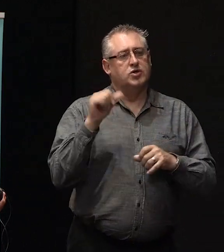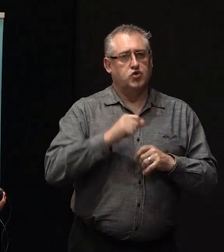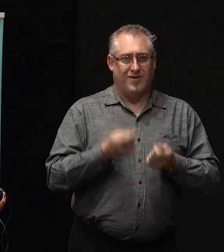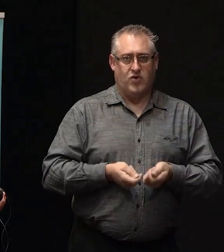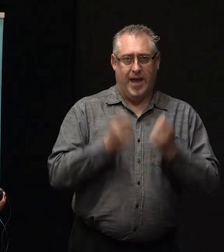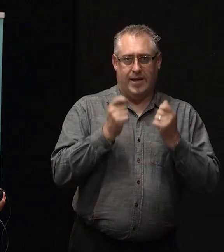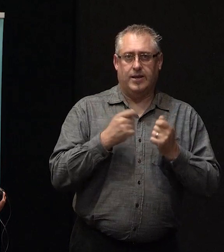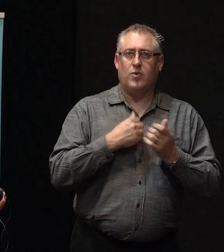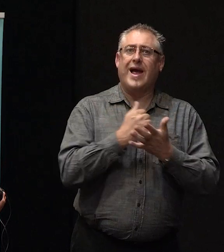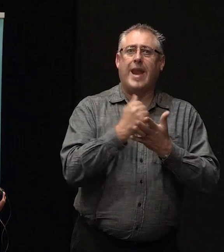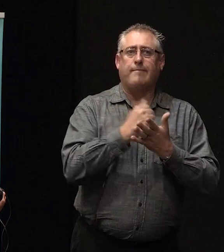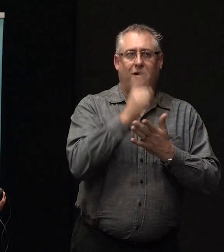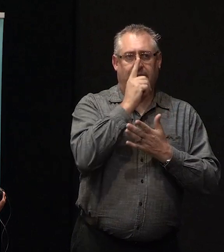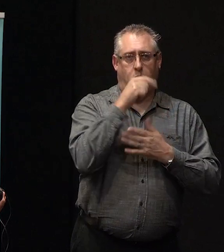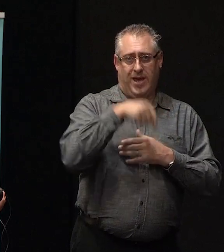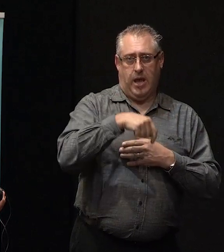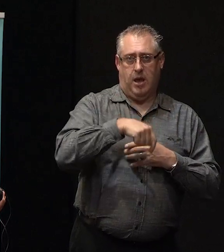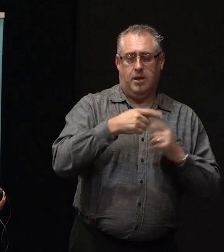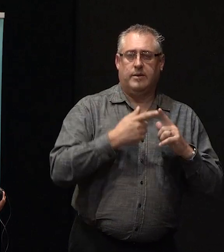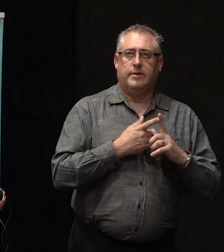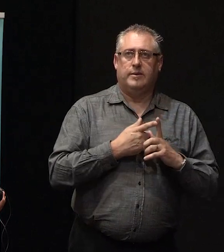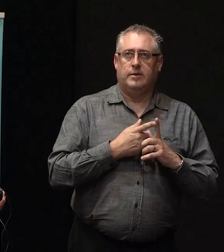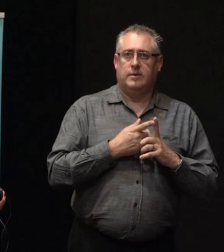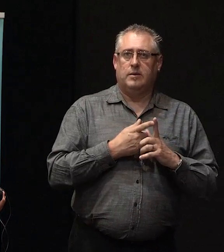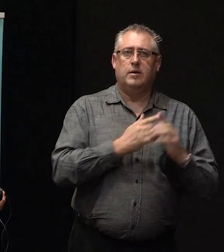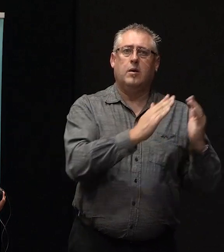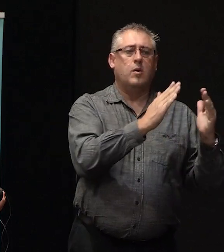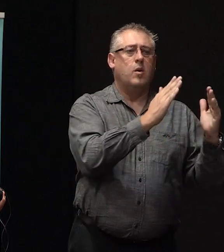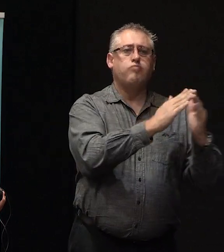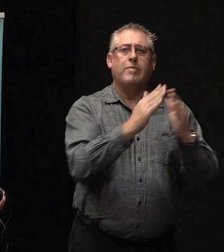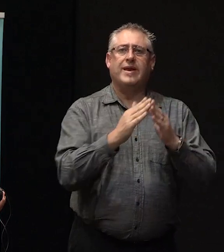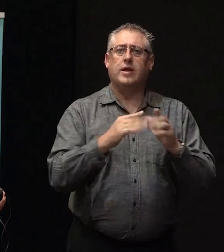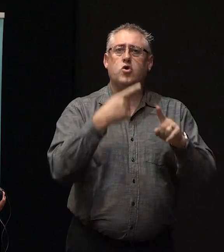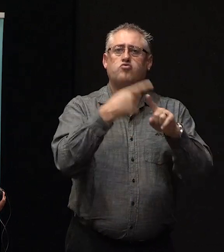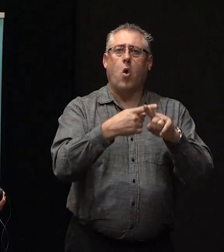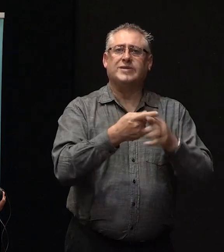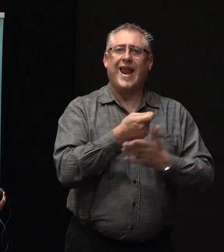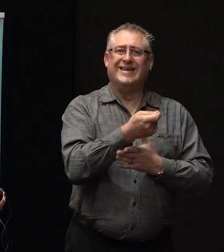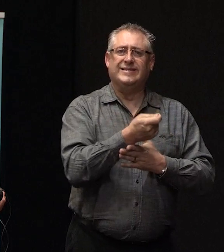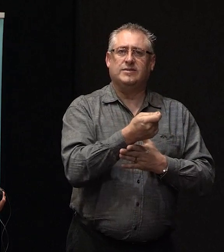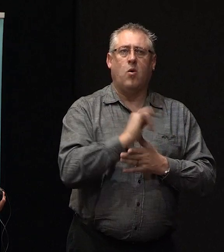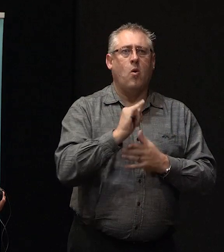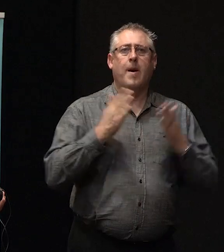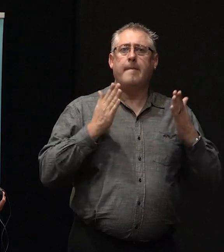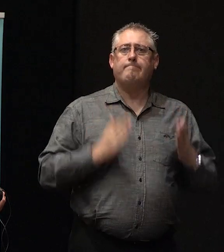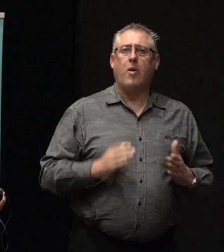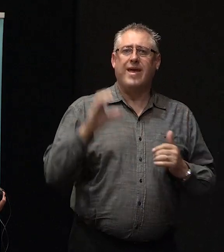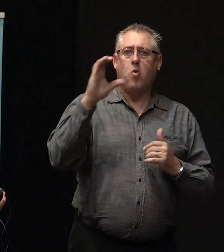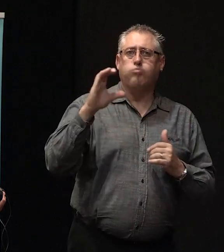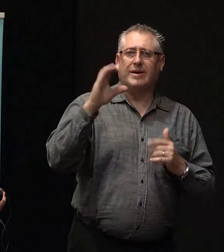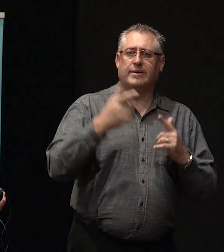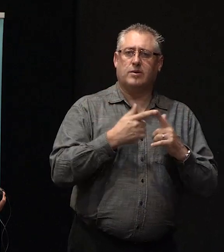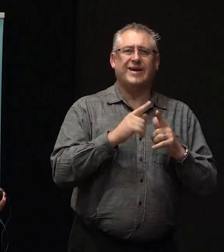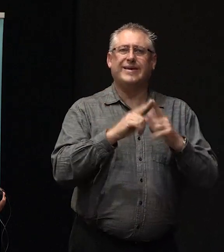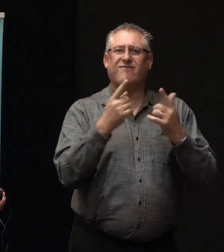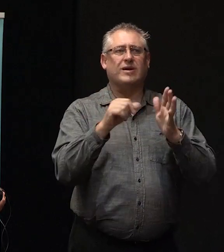there are a number of people here in properties where they're cross-leased or there's a body corporate and they have different insurers.